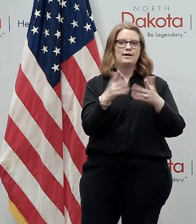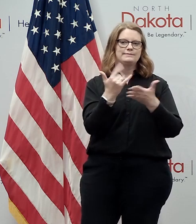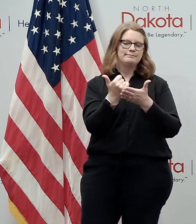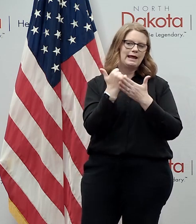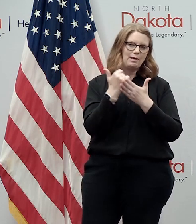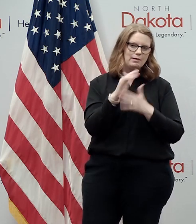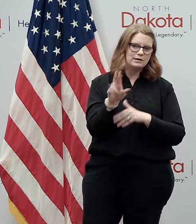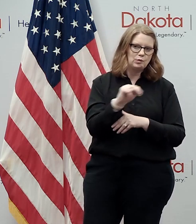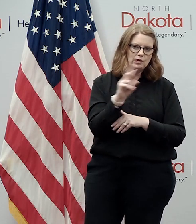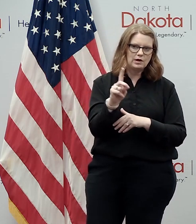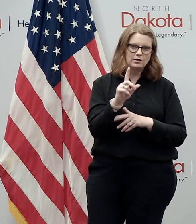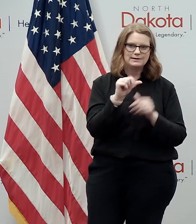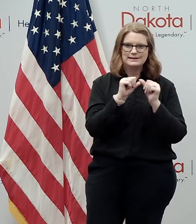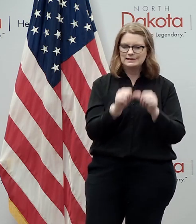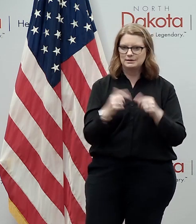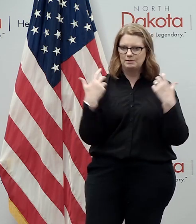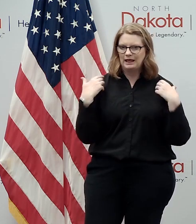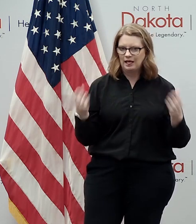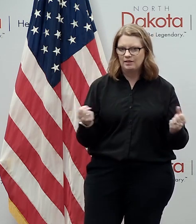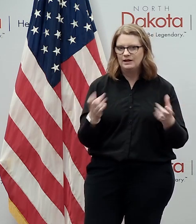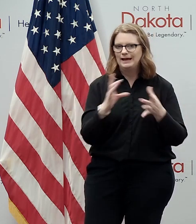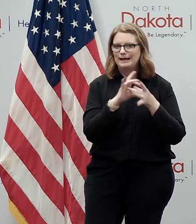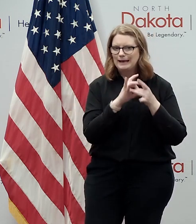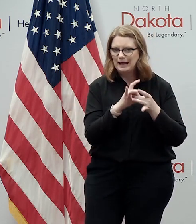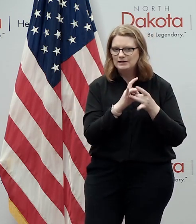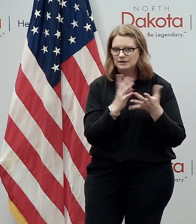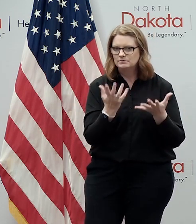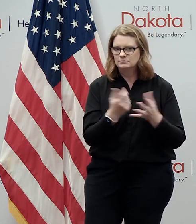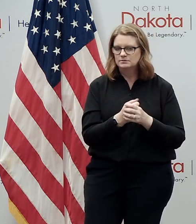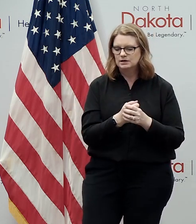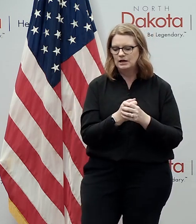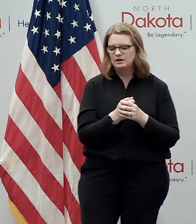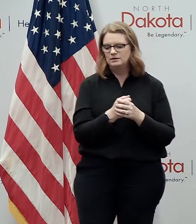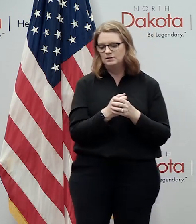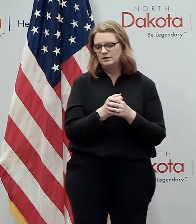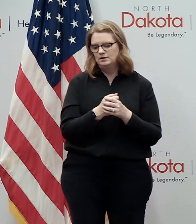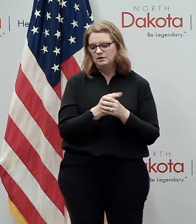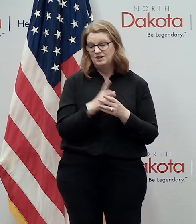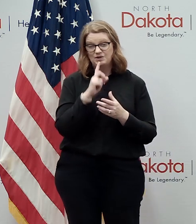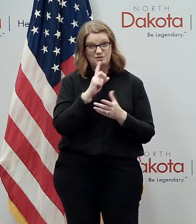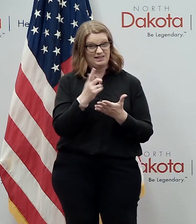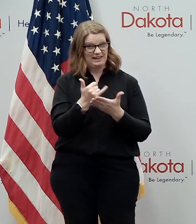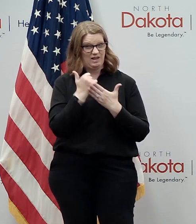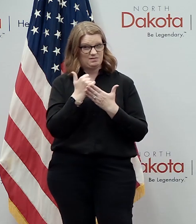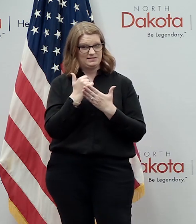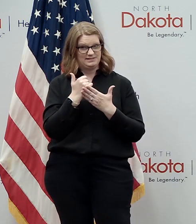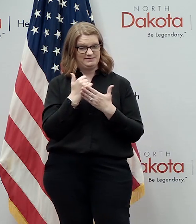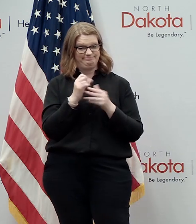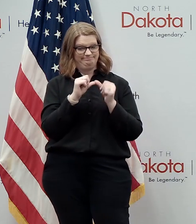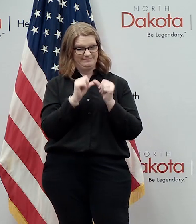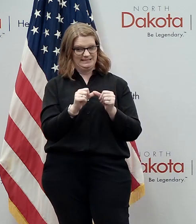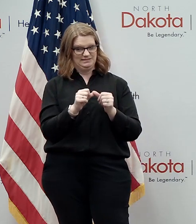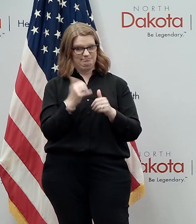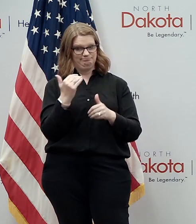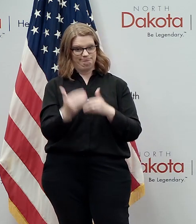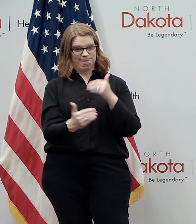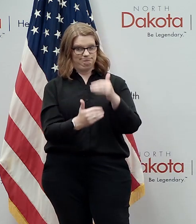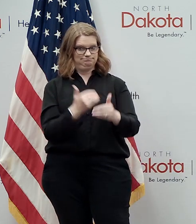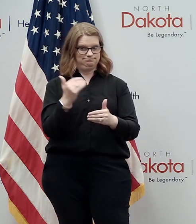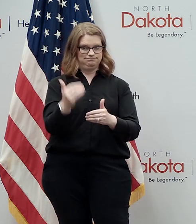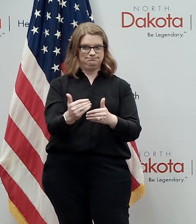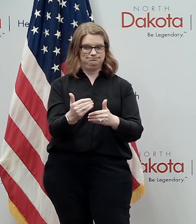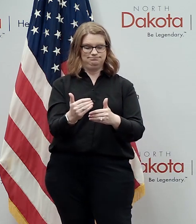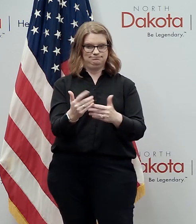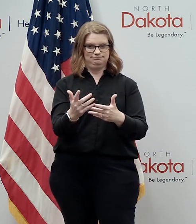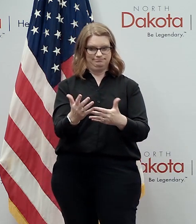helping north dakota stay healthy and stay connected and and to help us navigate through this as well as any place uh in the